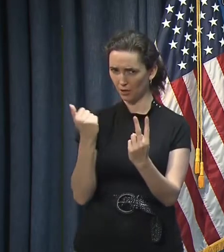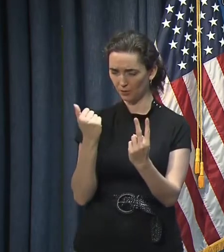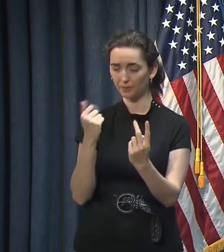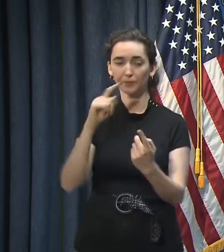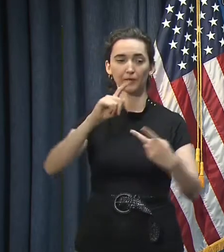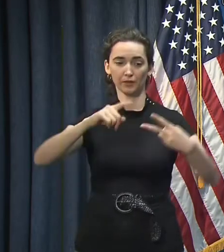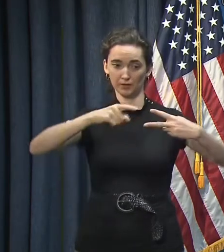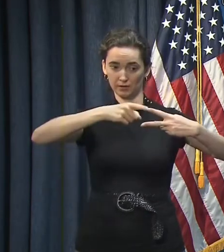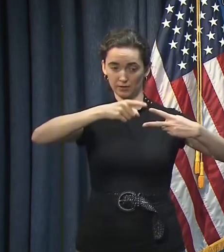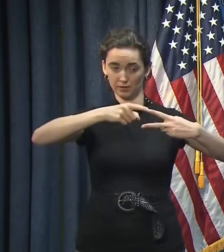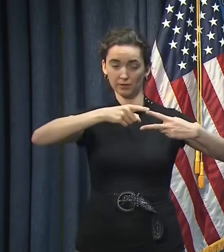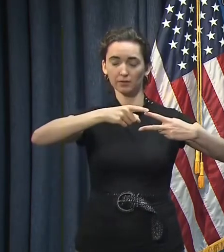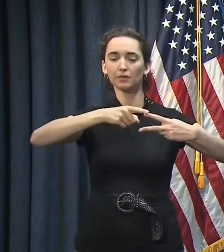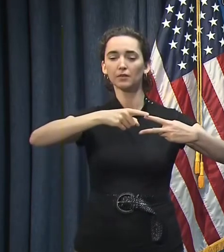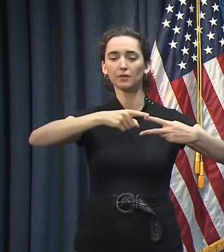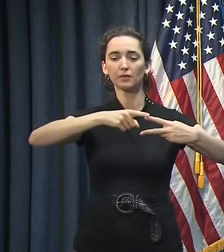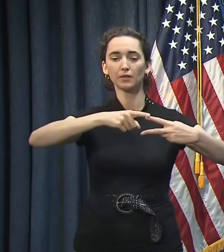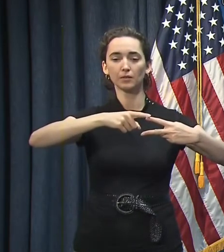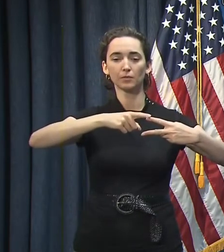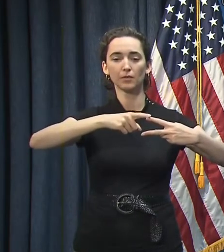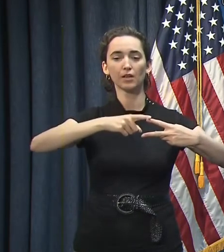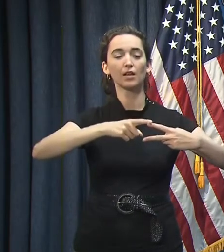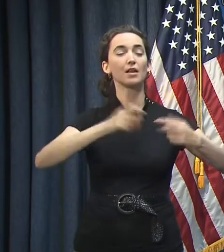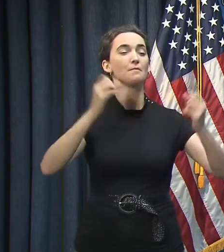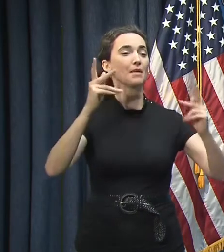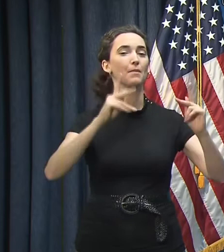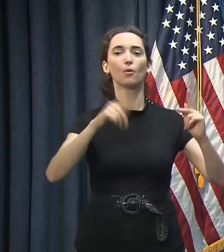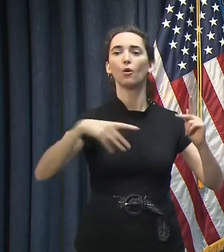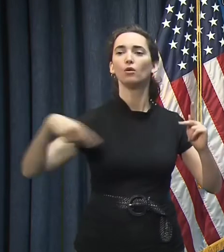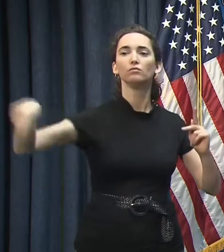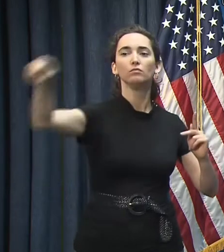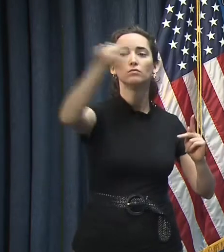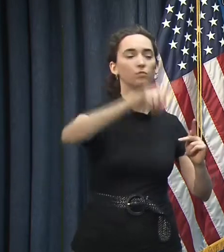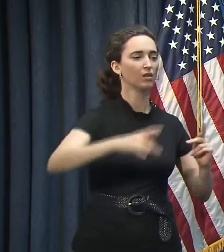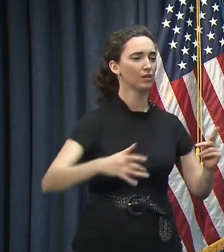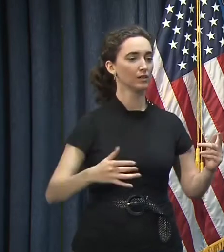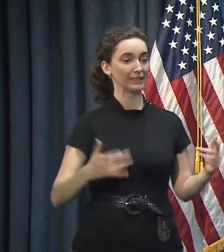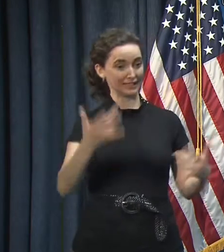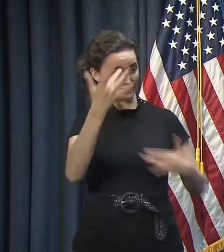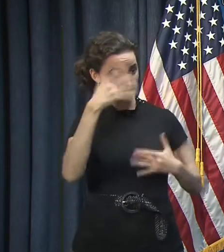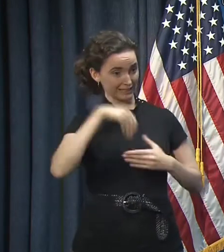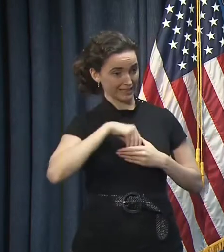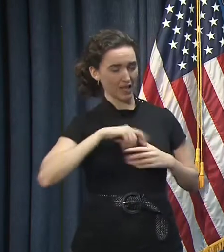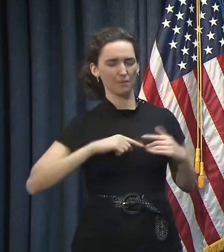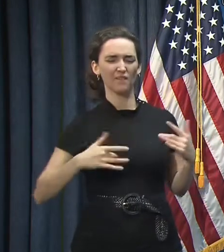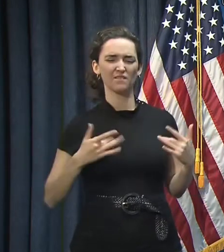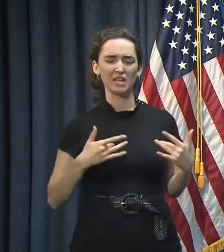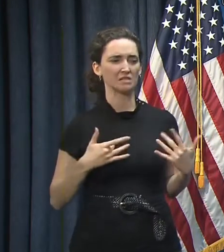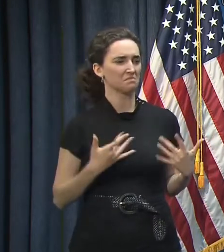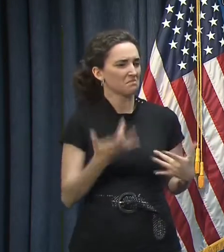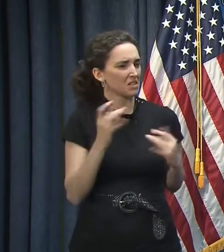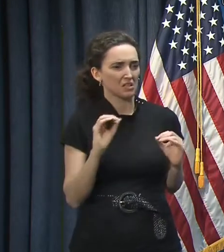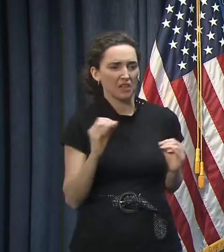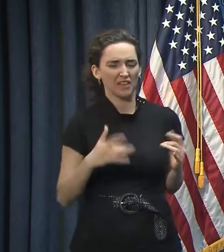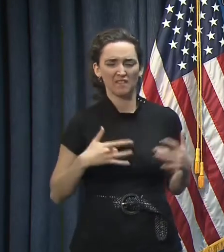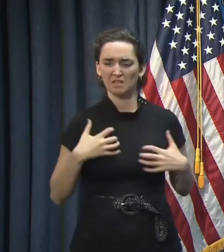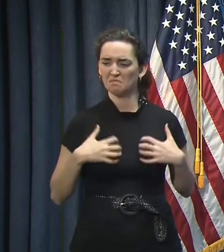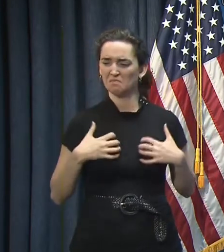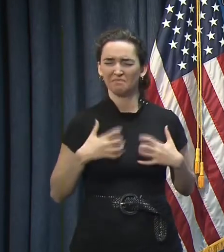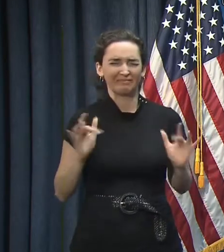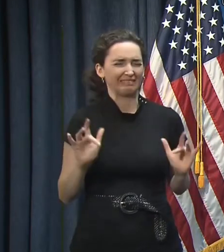that there is a significant percentage of people out there who are either asymptomatic or mildly symptomatic, yet they're COVID